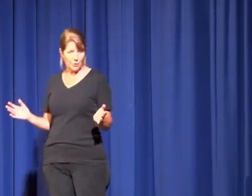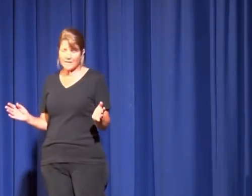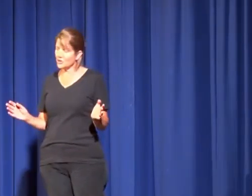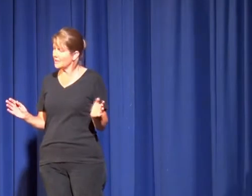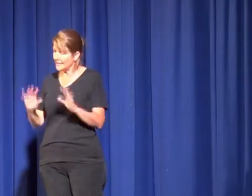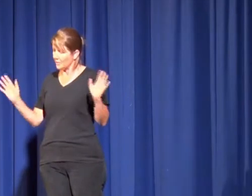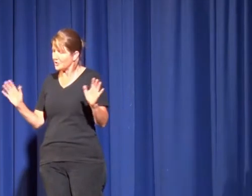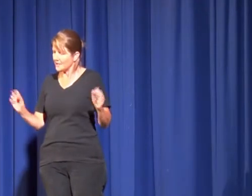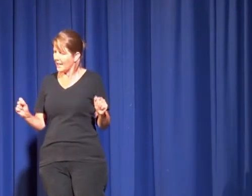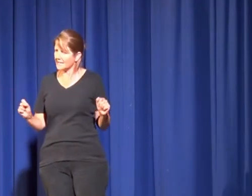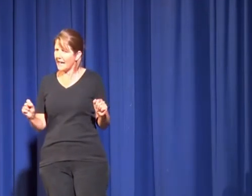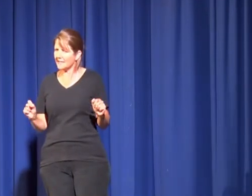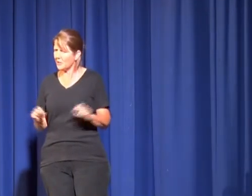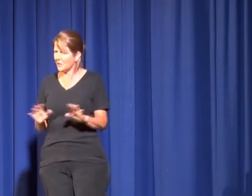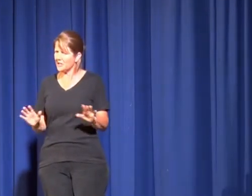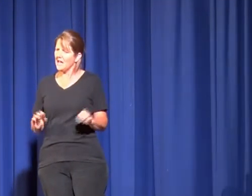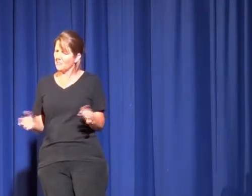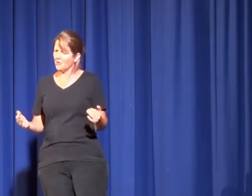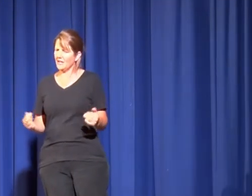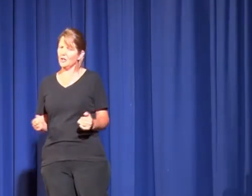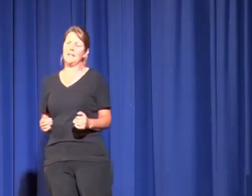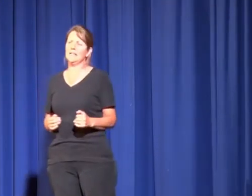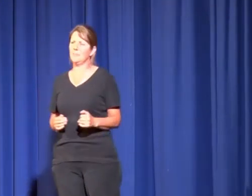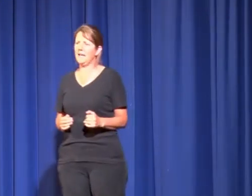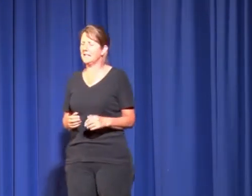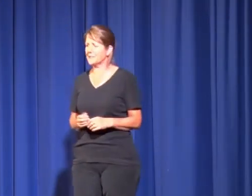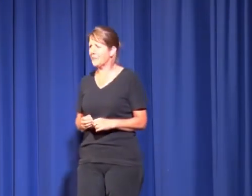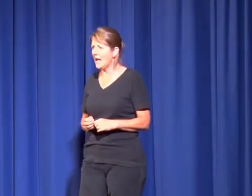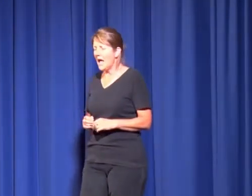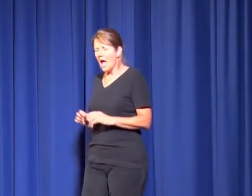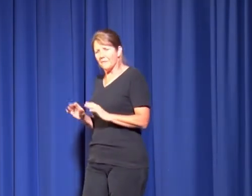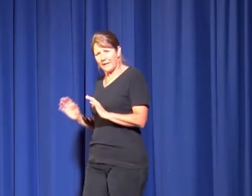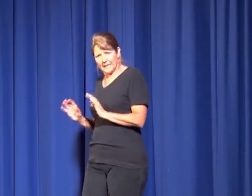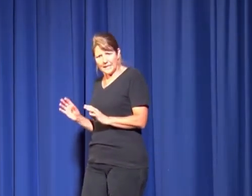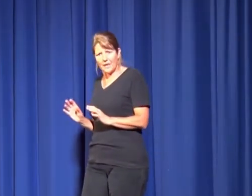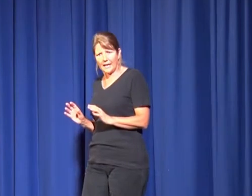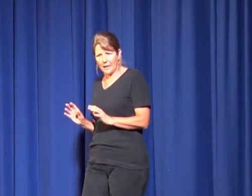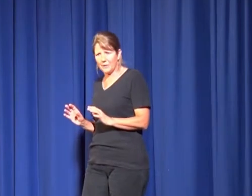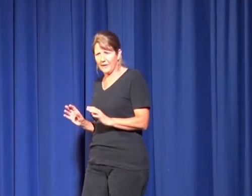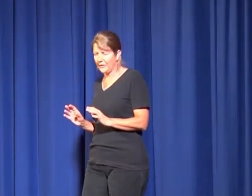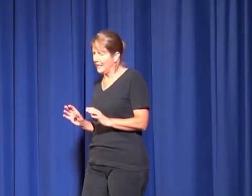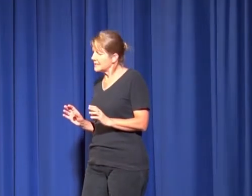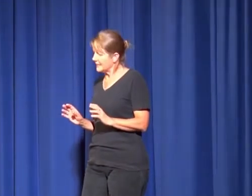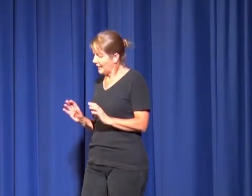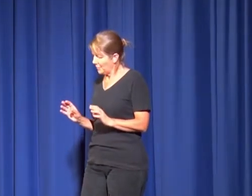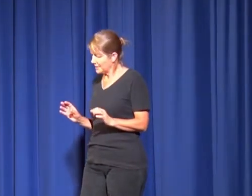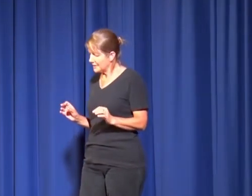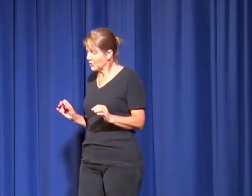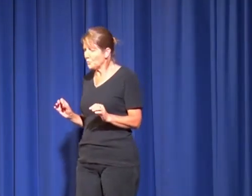less questions, less questions asked and we wanted more economic independence. Vicky and Deirdre had a couple of other things that they wanted, so